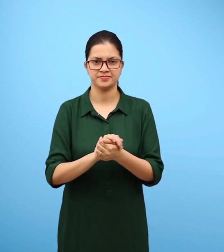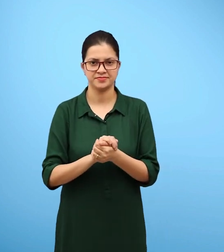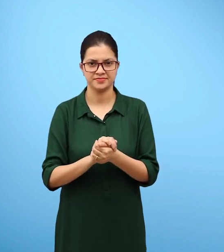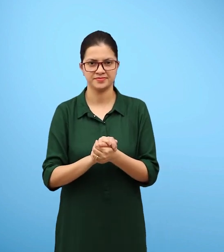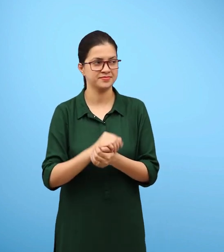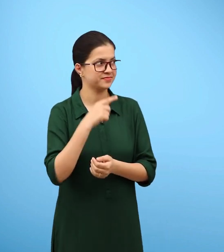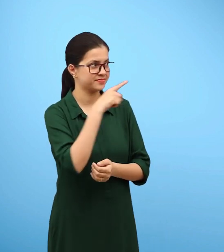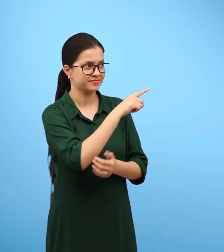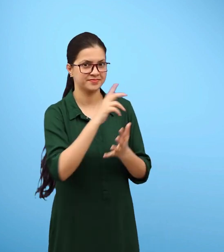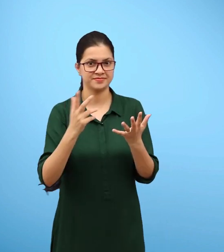Smoke